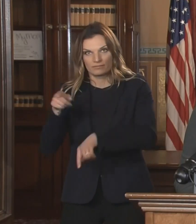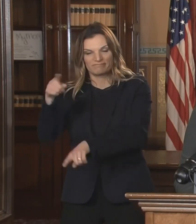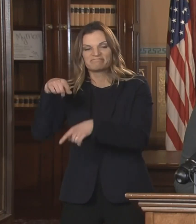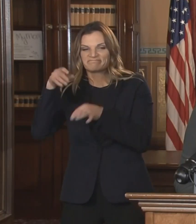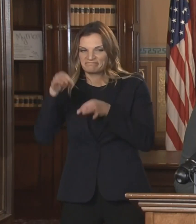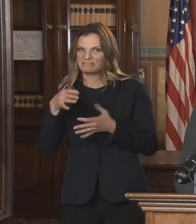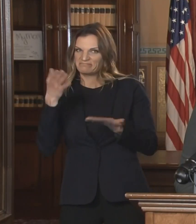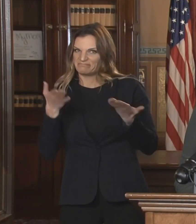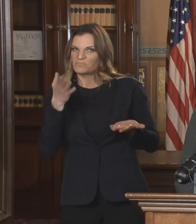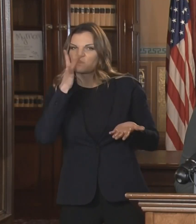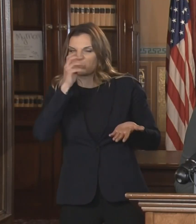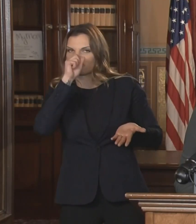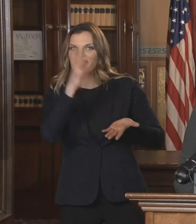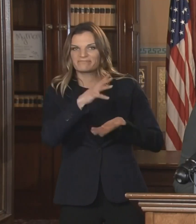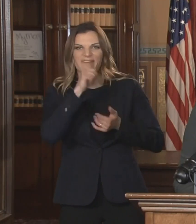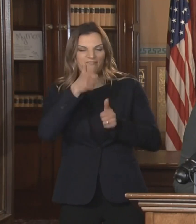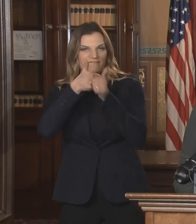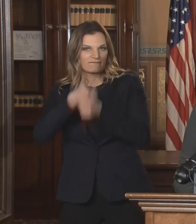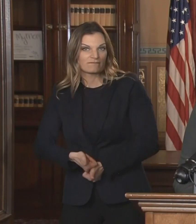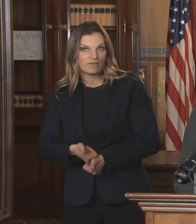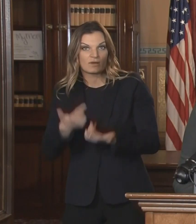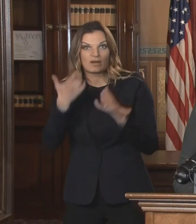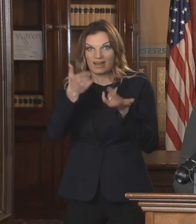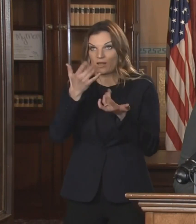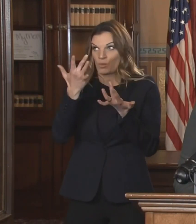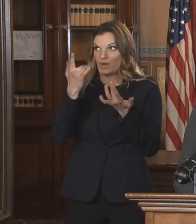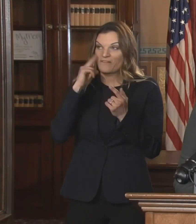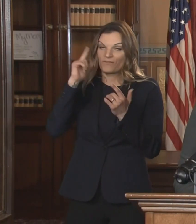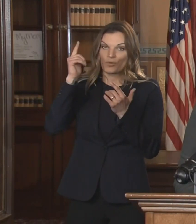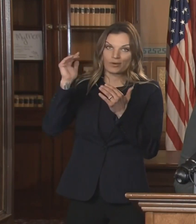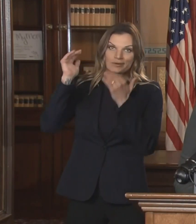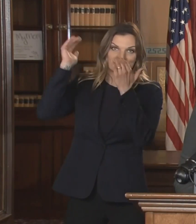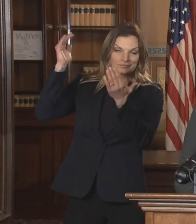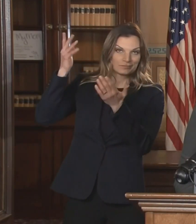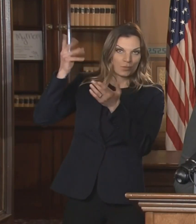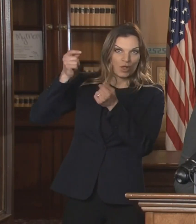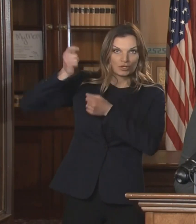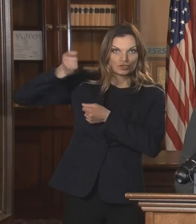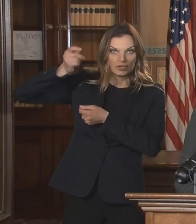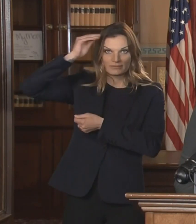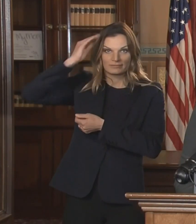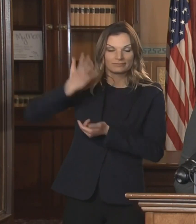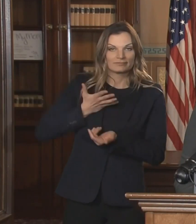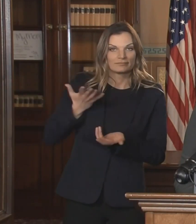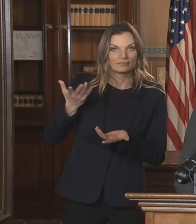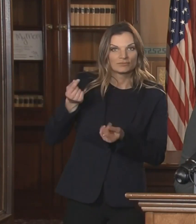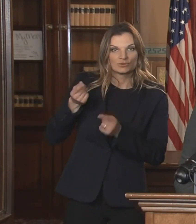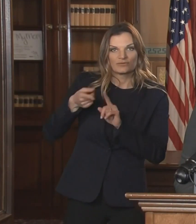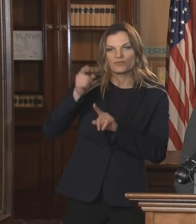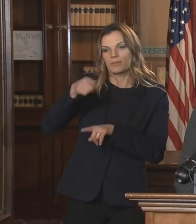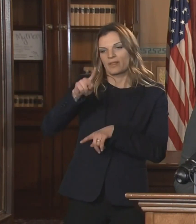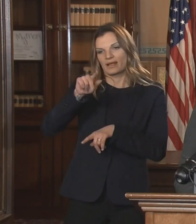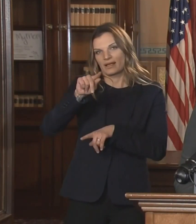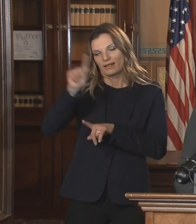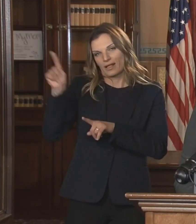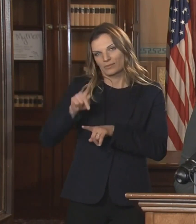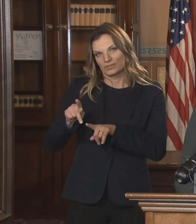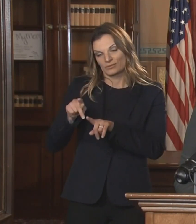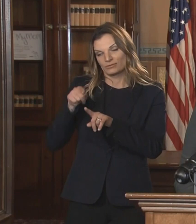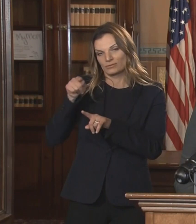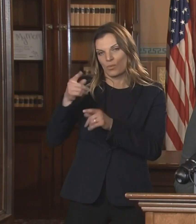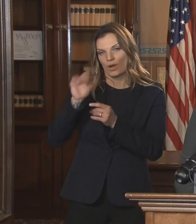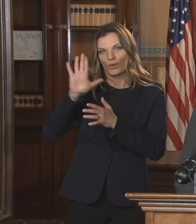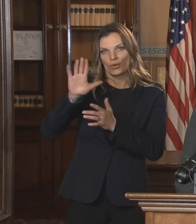they're awaiting the federal, uh, judge's ruling. It could come out now at any minute, the federal judge over in Kalamazoo with their legal